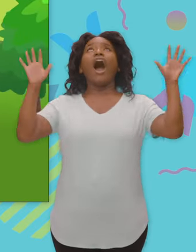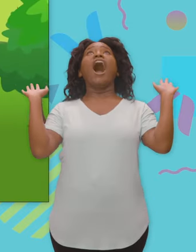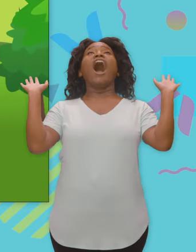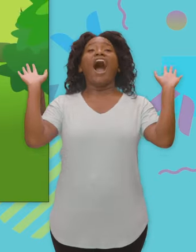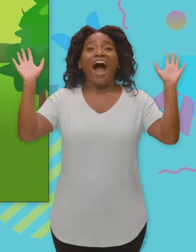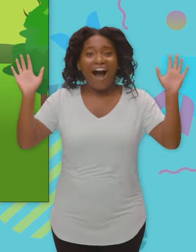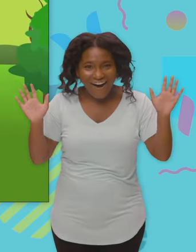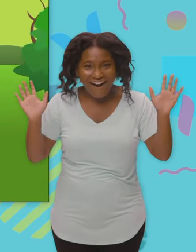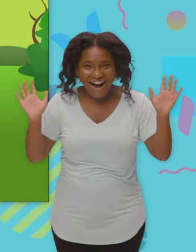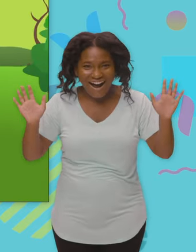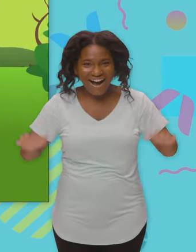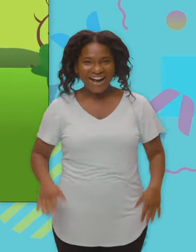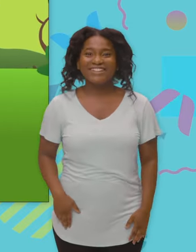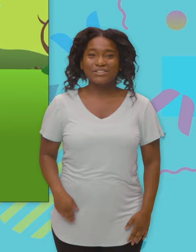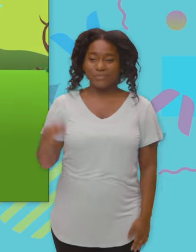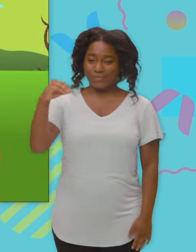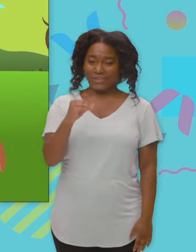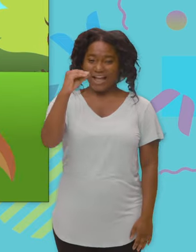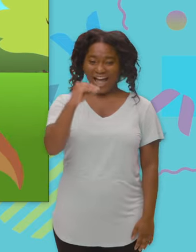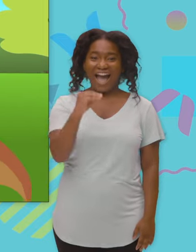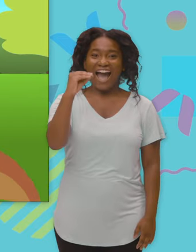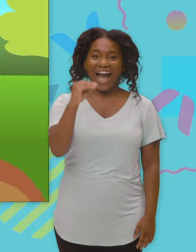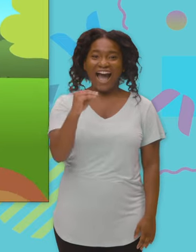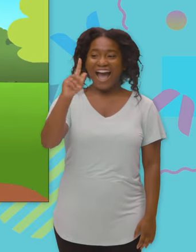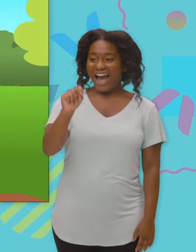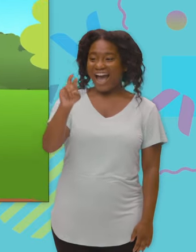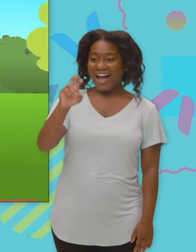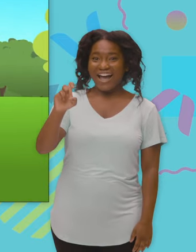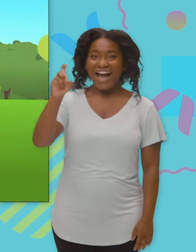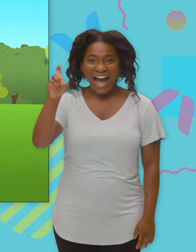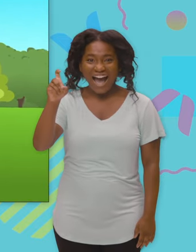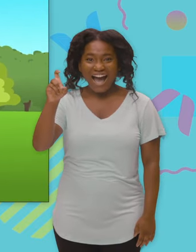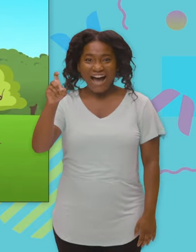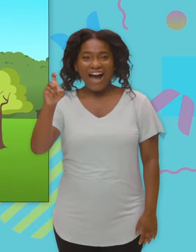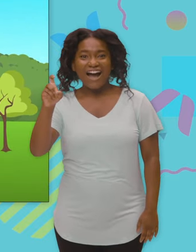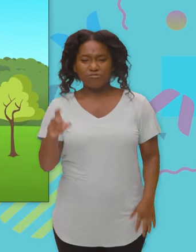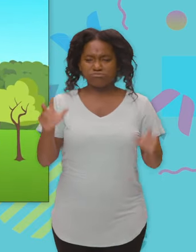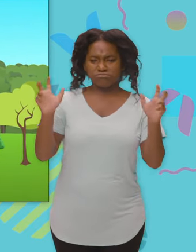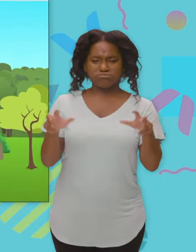poor the Tyrannosaurus Rex! The king of the dinosaurs!